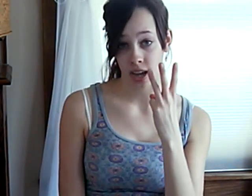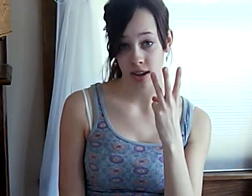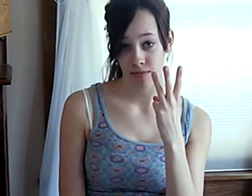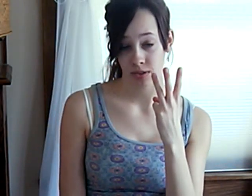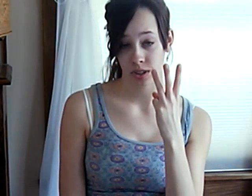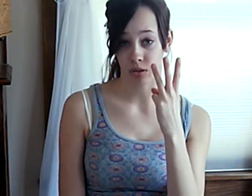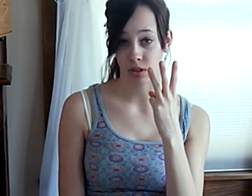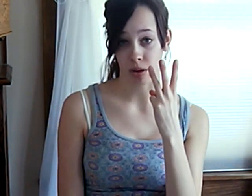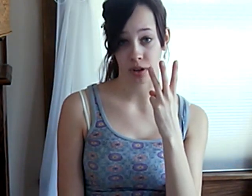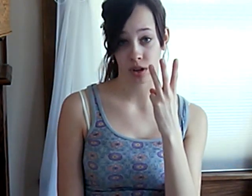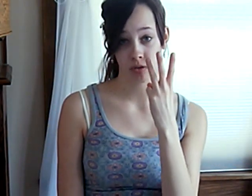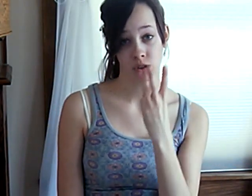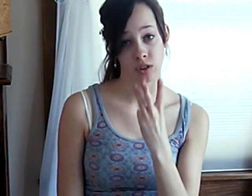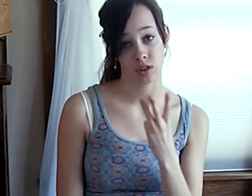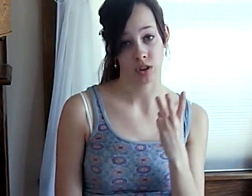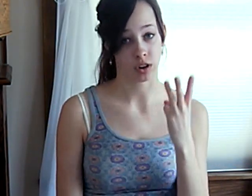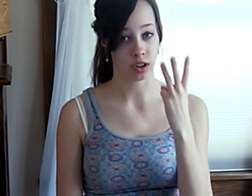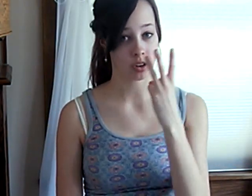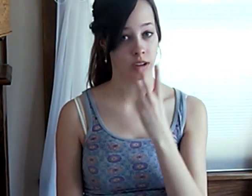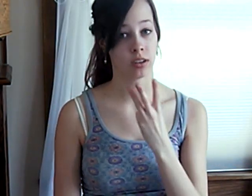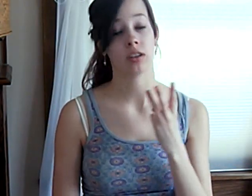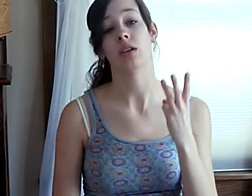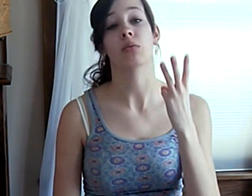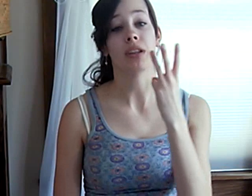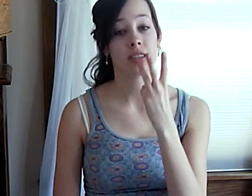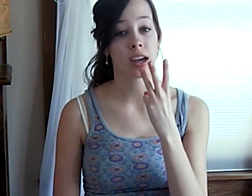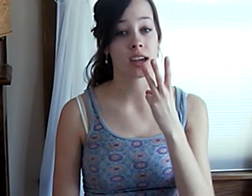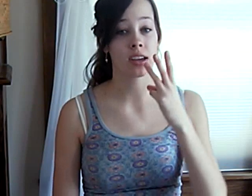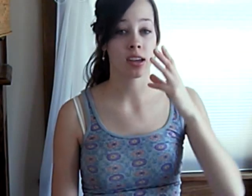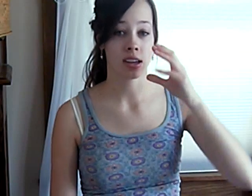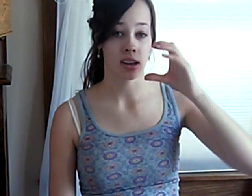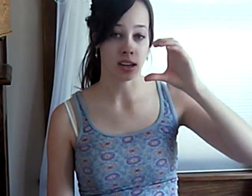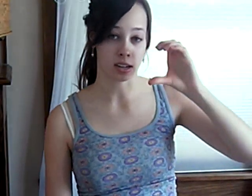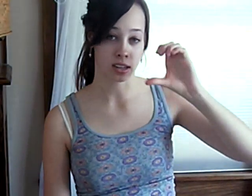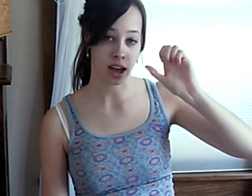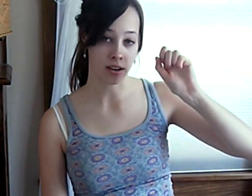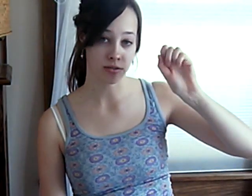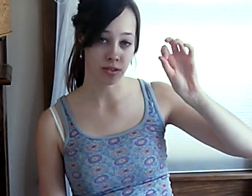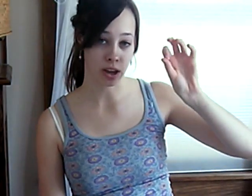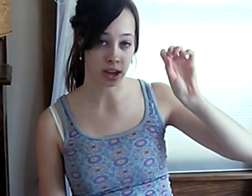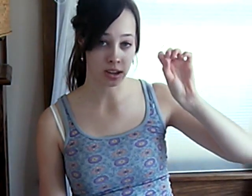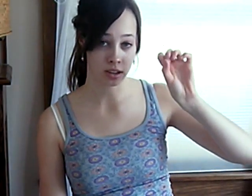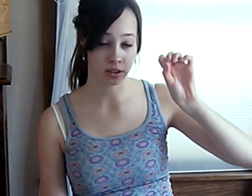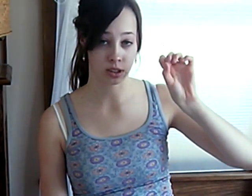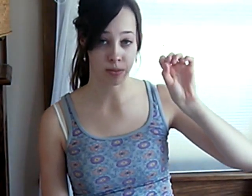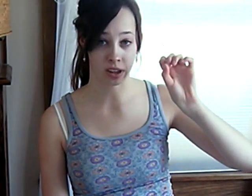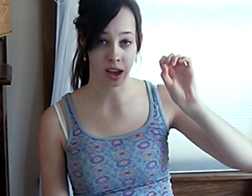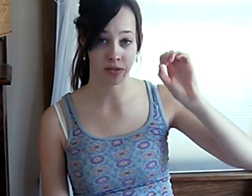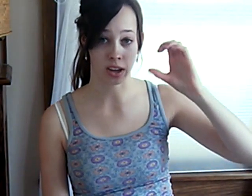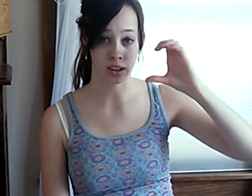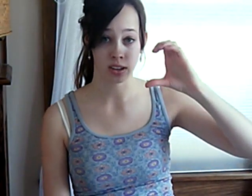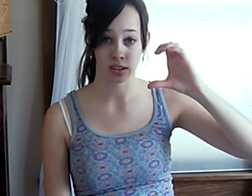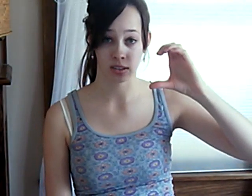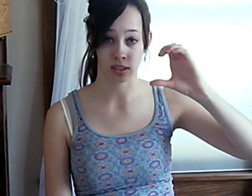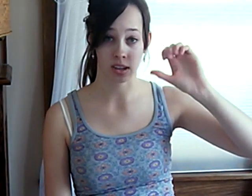So, W, circle it around, on a Wednesday, in a cafe, I'm going spell cafe, C